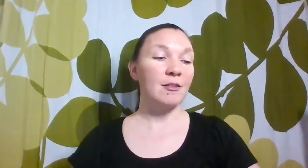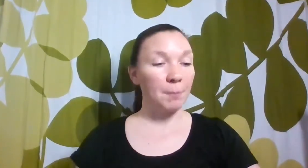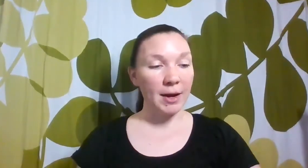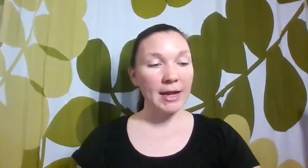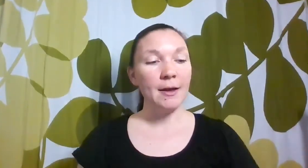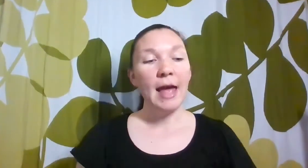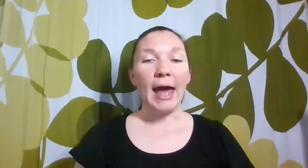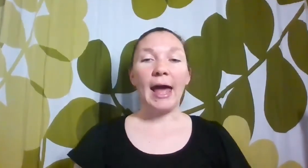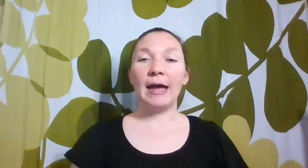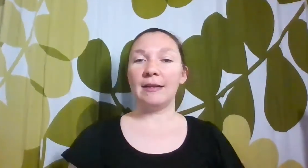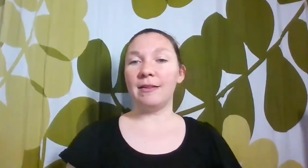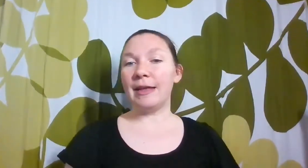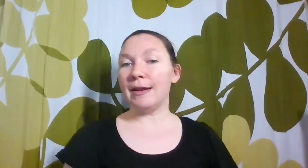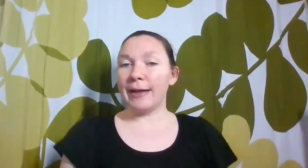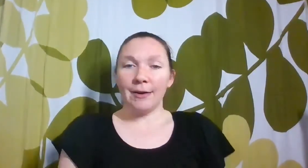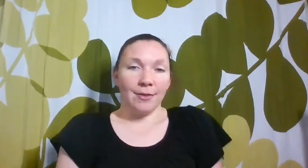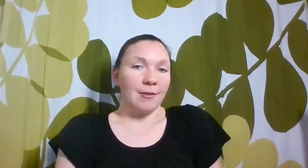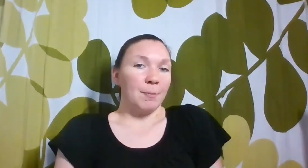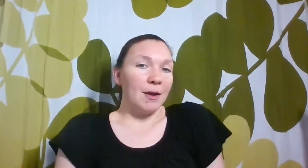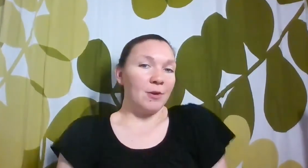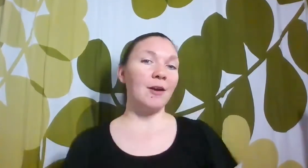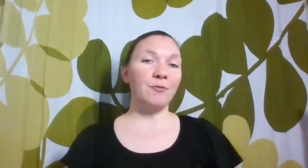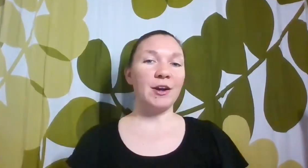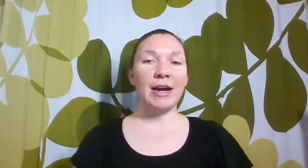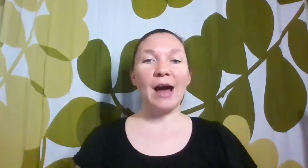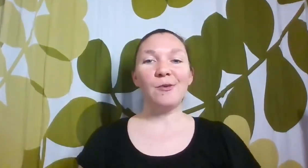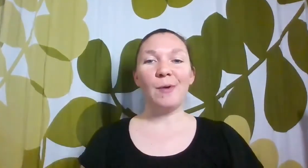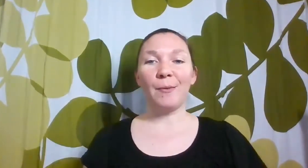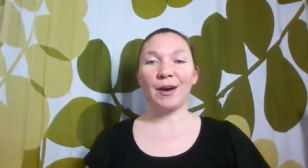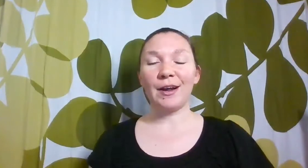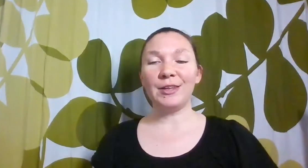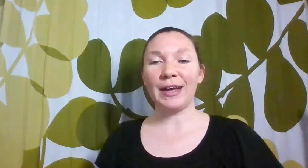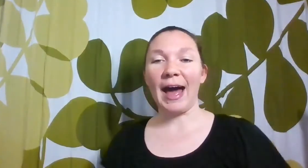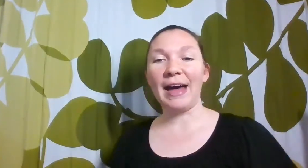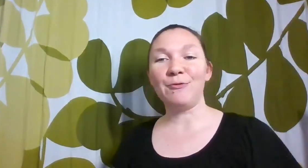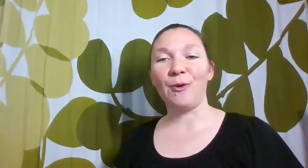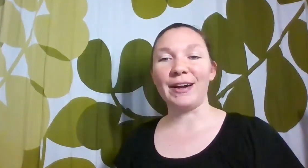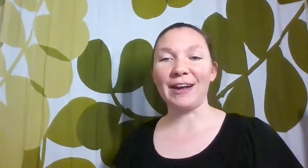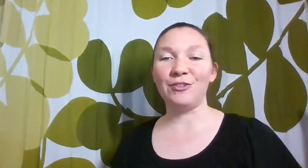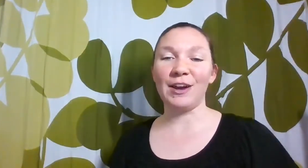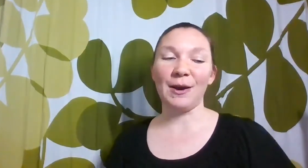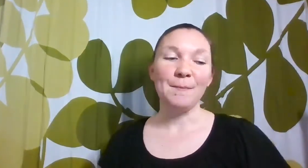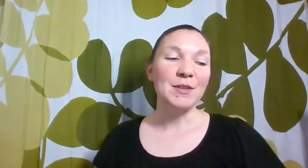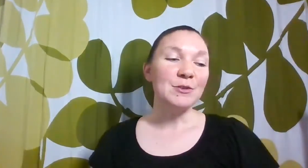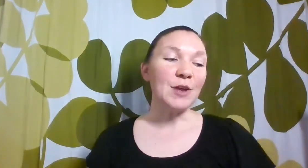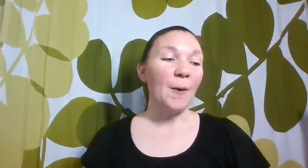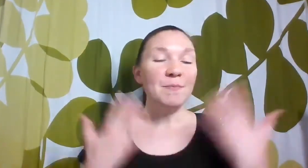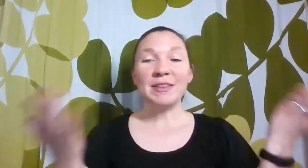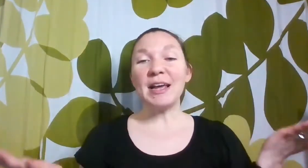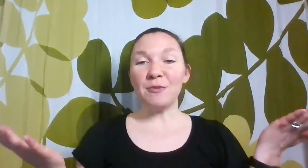spring. And then later this spring, we'll start figuring out what we're going to look at for next year. So thank you